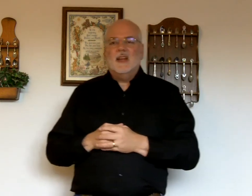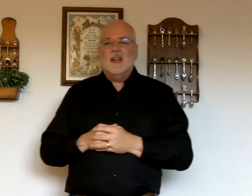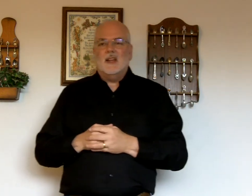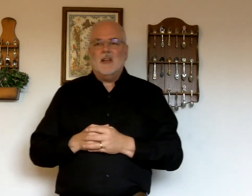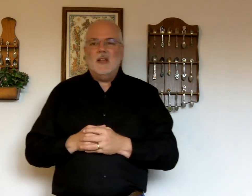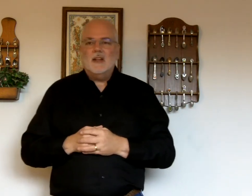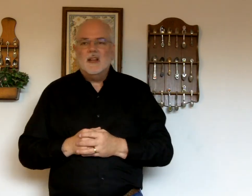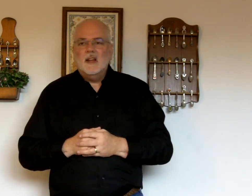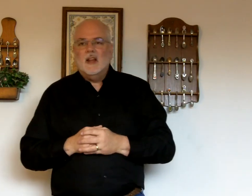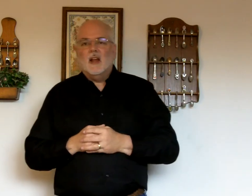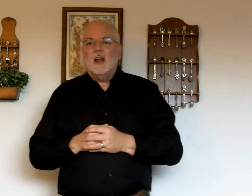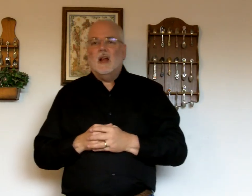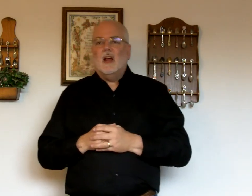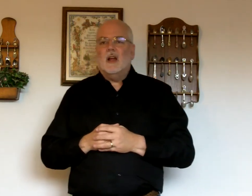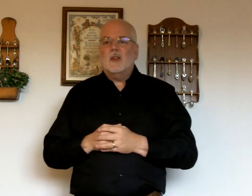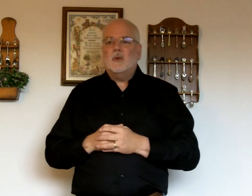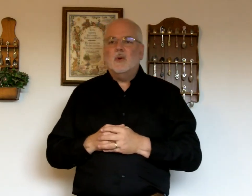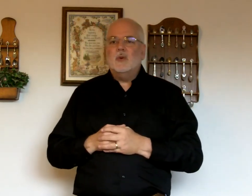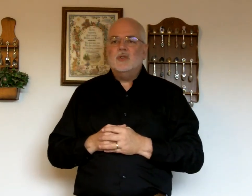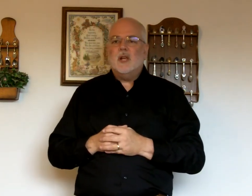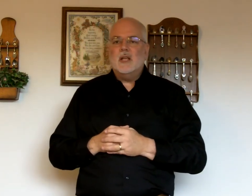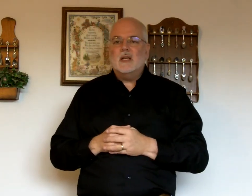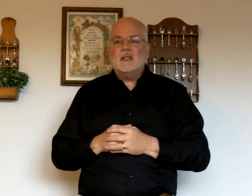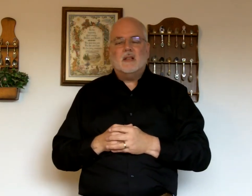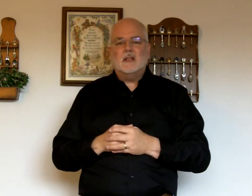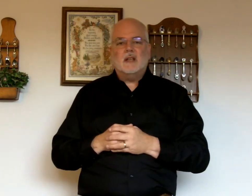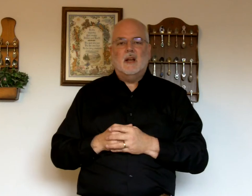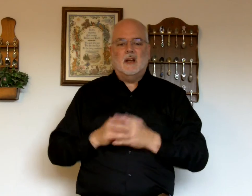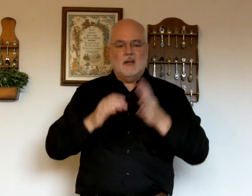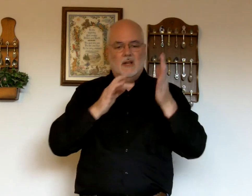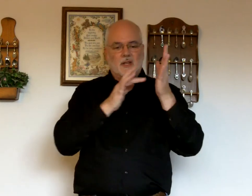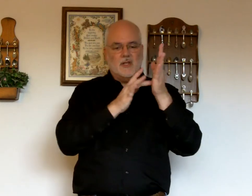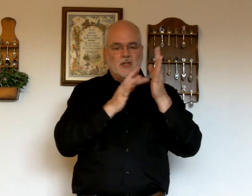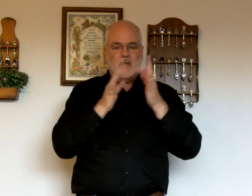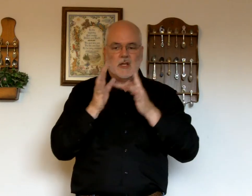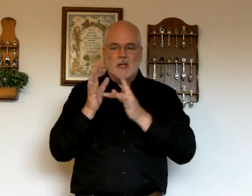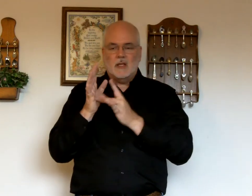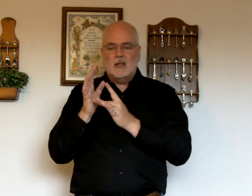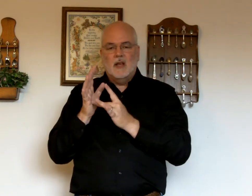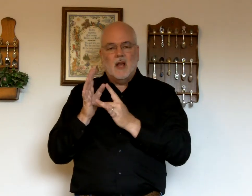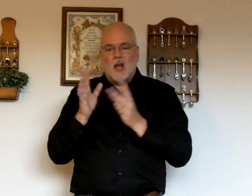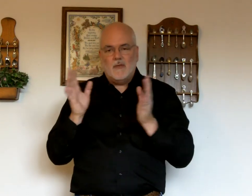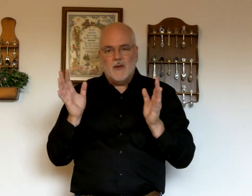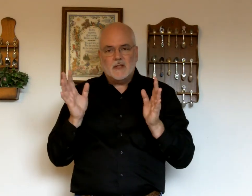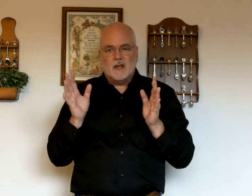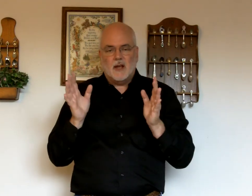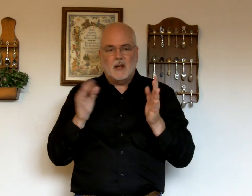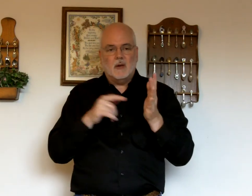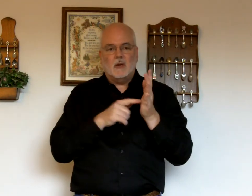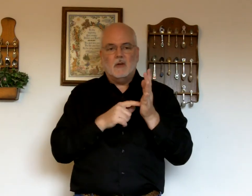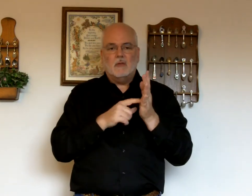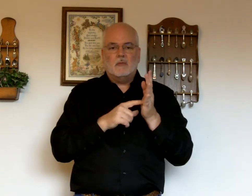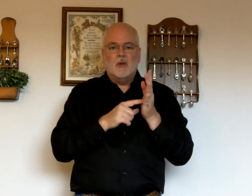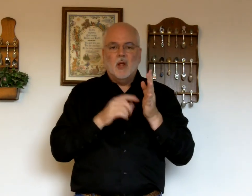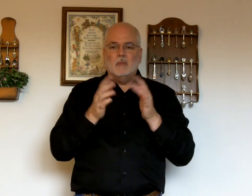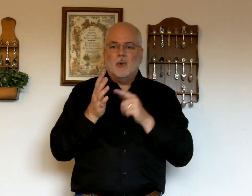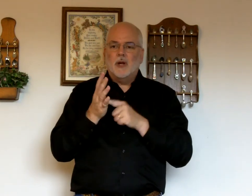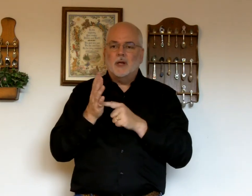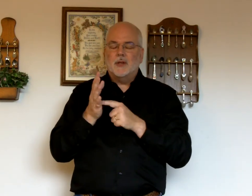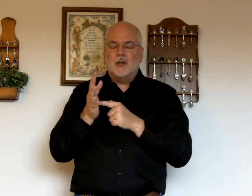Okay. Through Jesus the Son. Jesus. Obvious sign. You're pointing to the